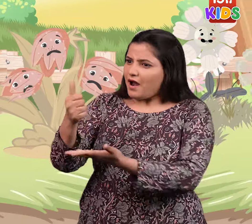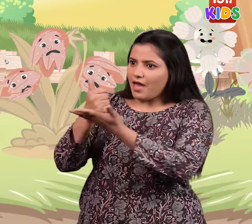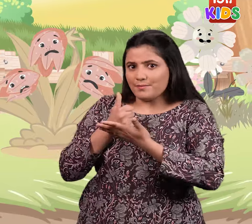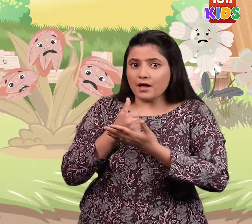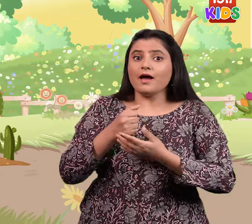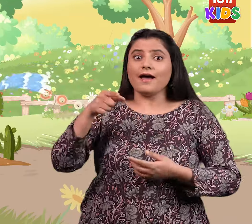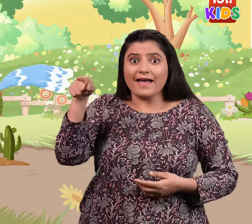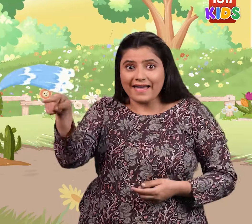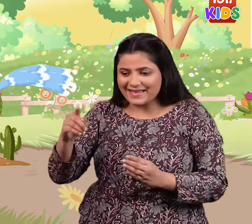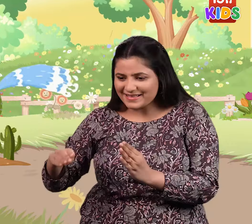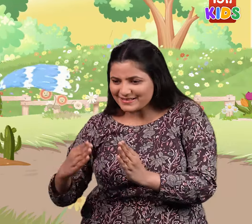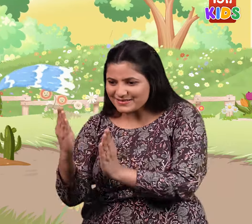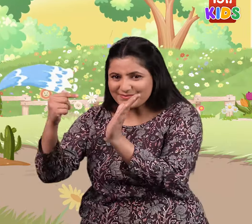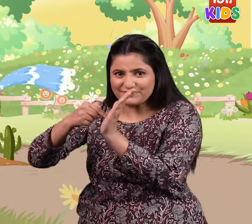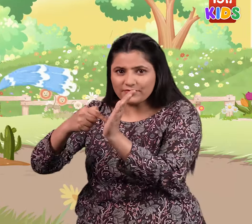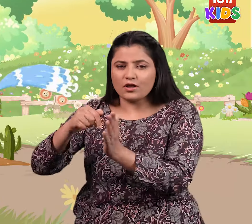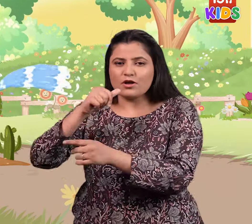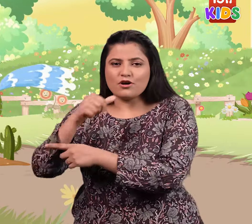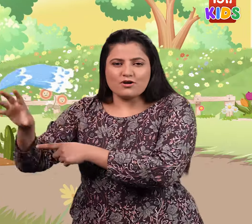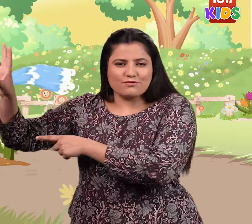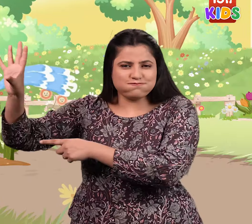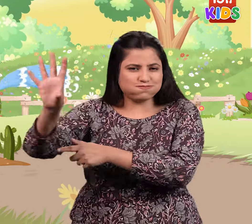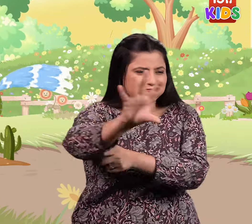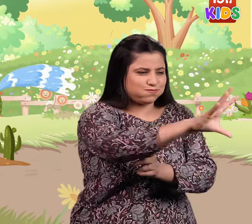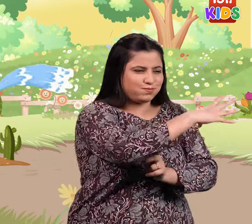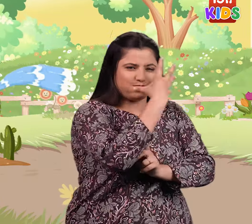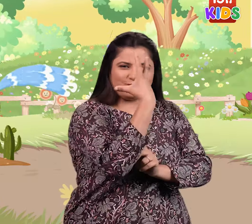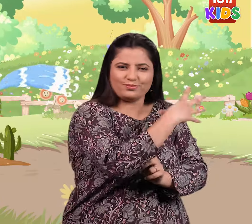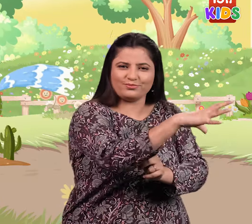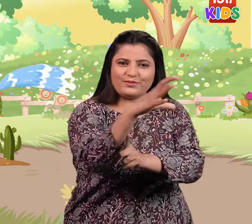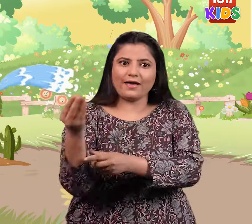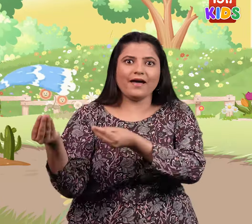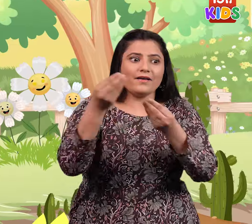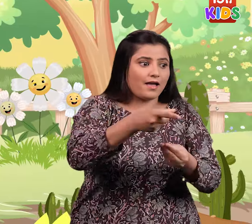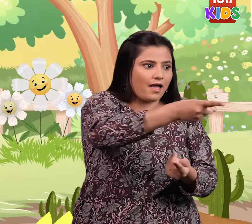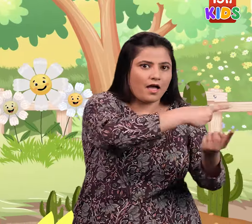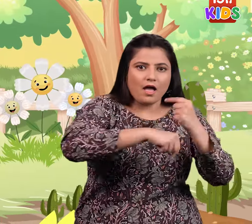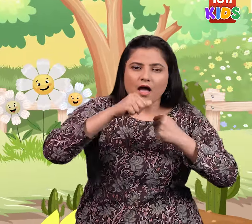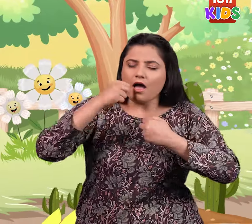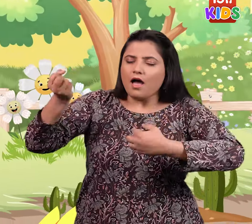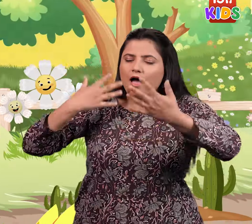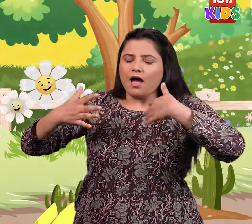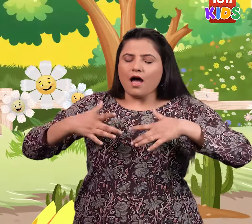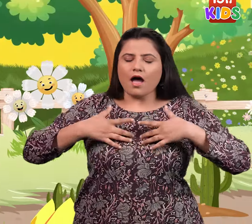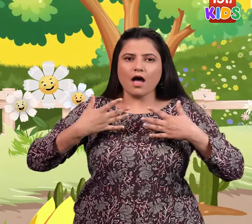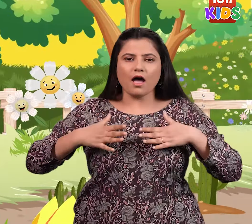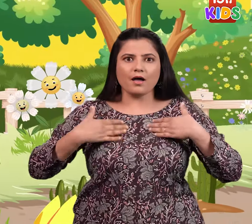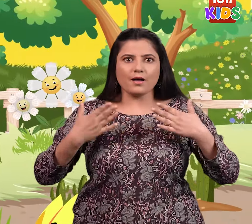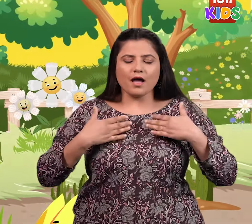Yes, please help us. The cactus then moved its hand And showered water on the other flowers. The flowers were very happy